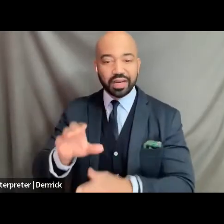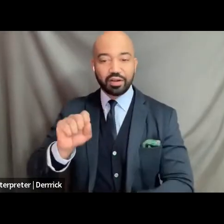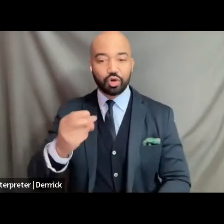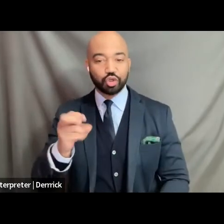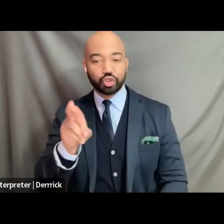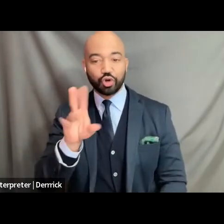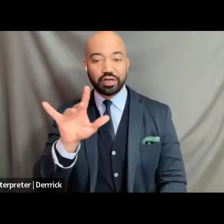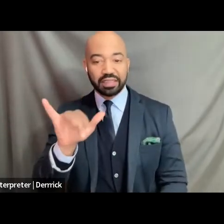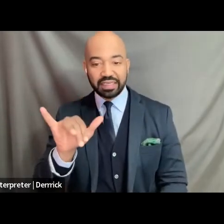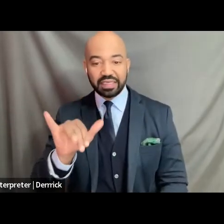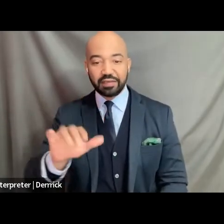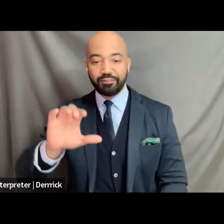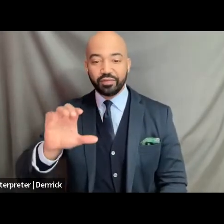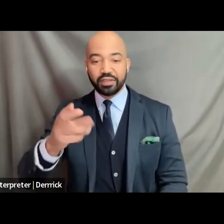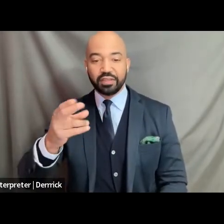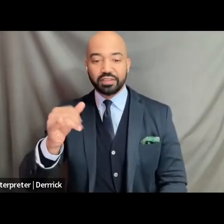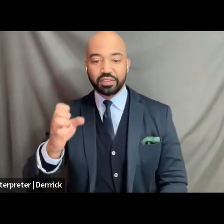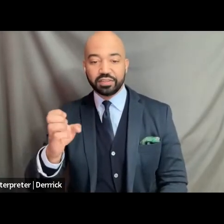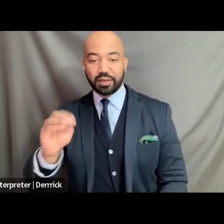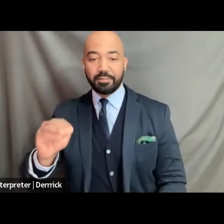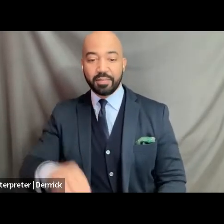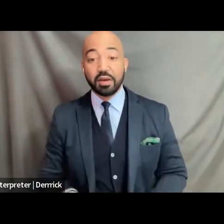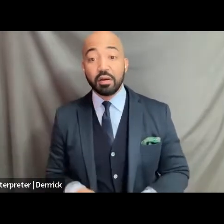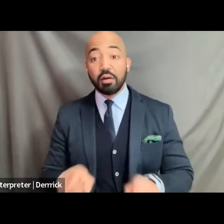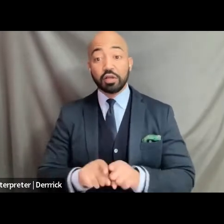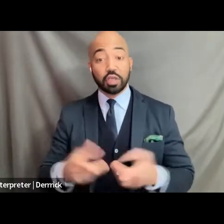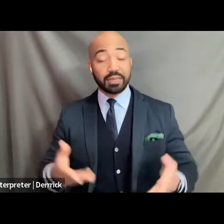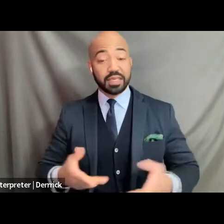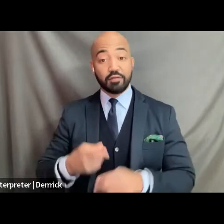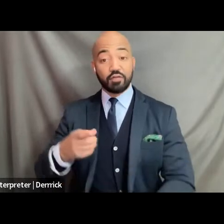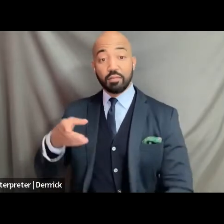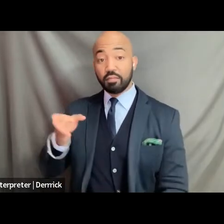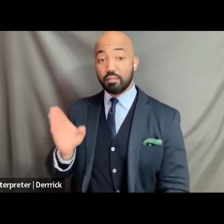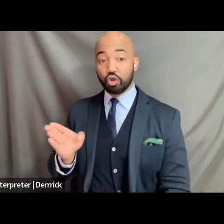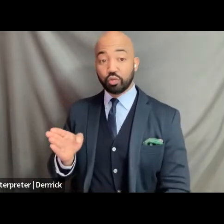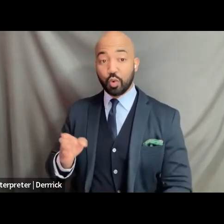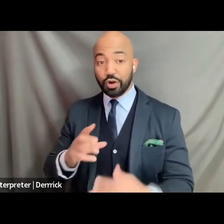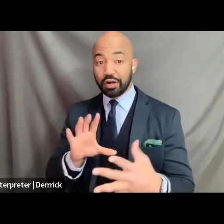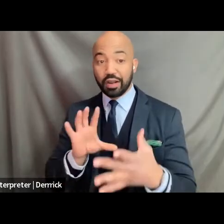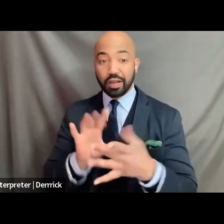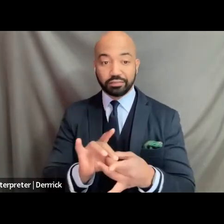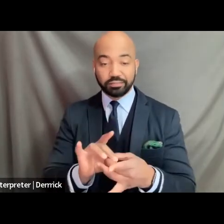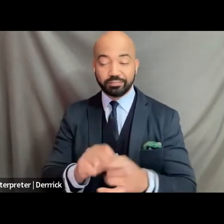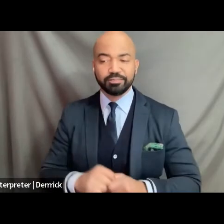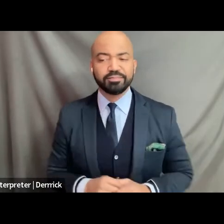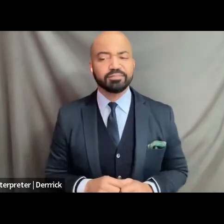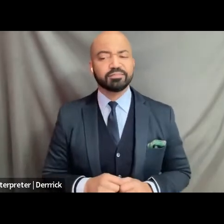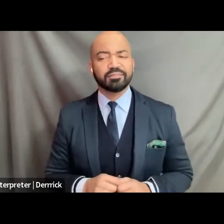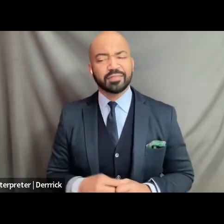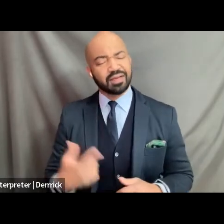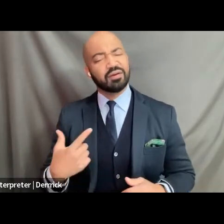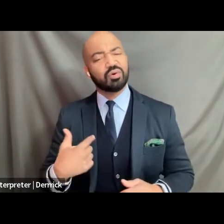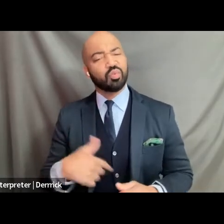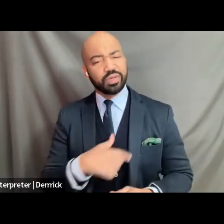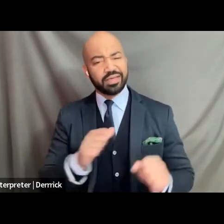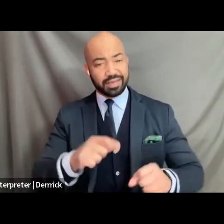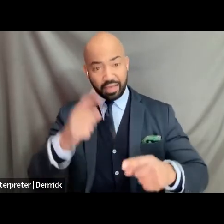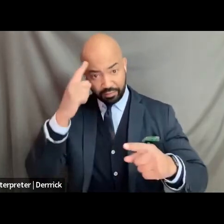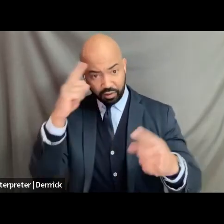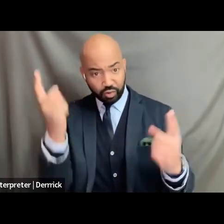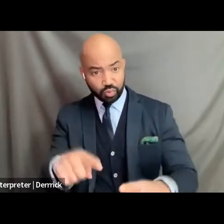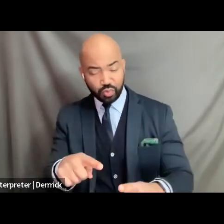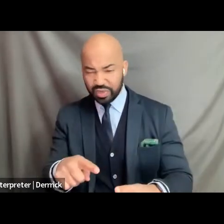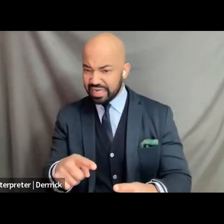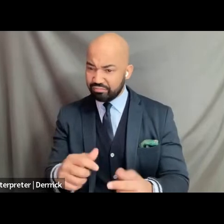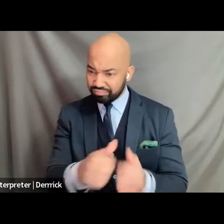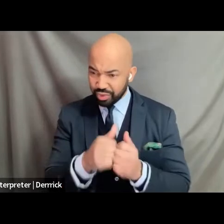i think and i'm actually um tuning in from baltimore and i think that we can all agree that um this is